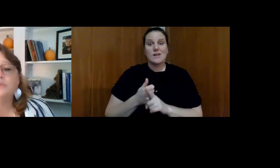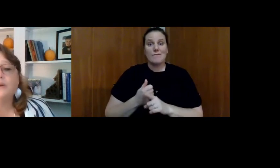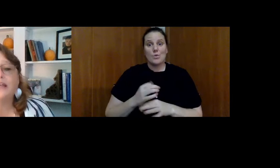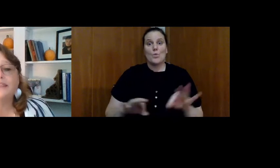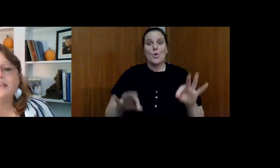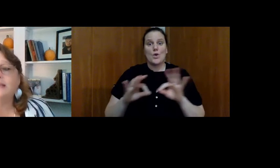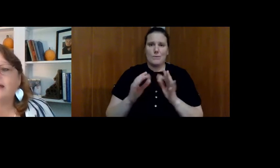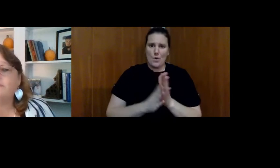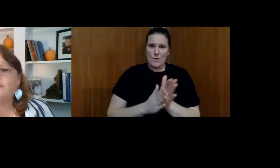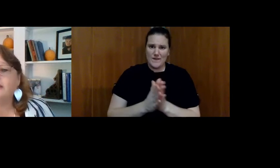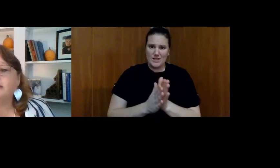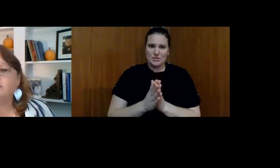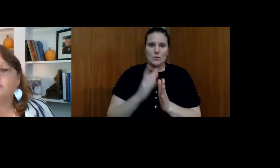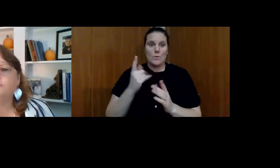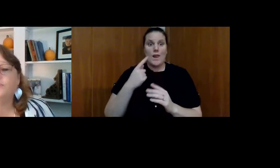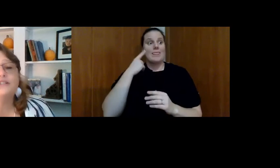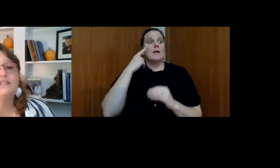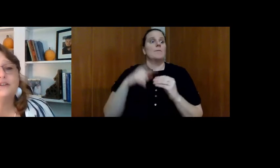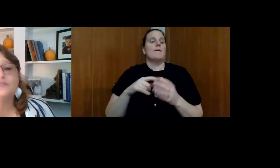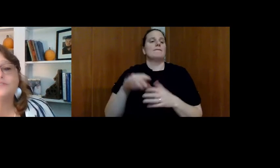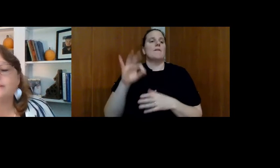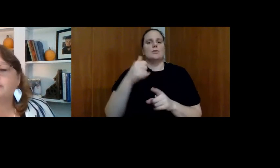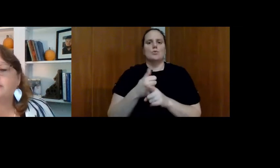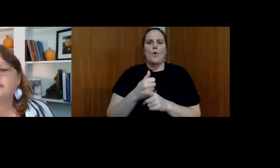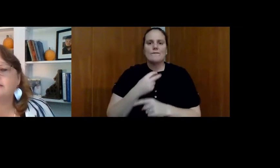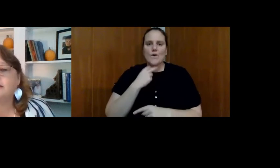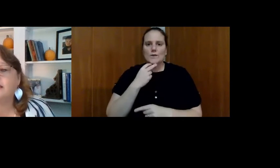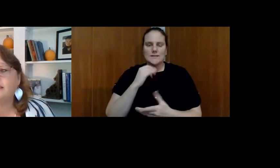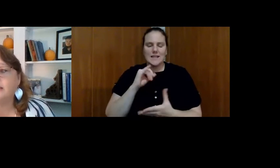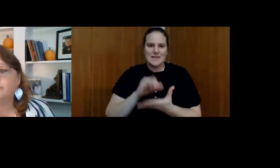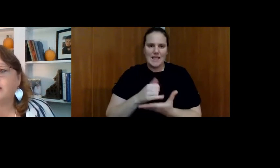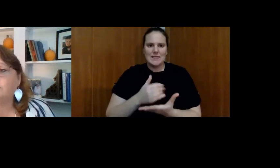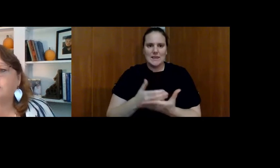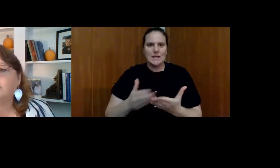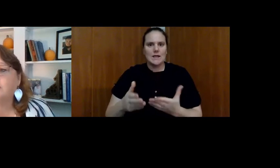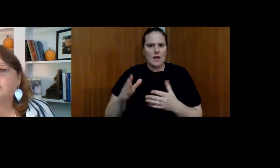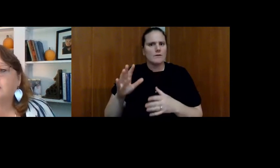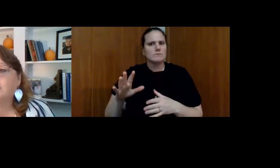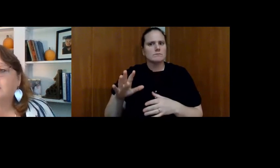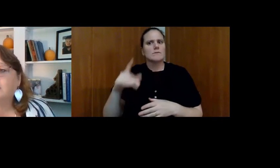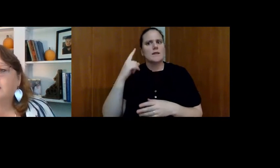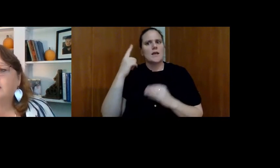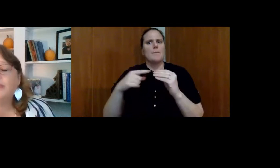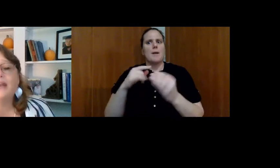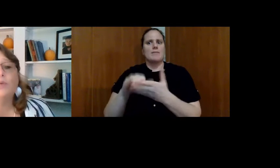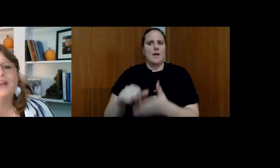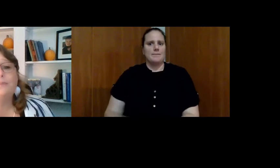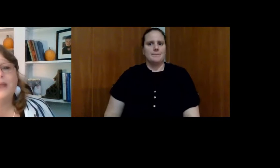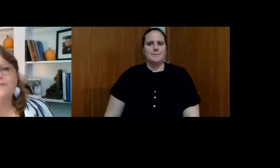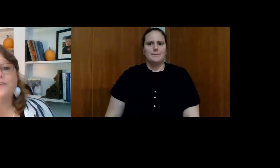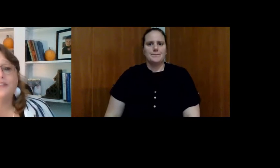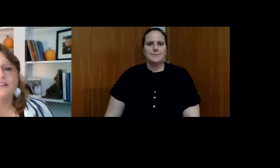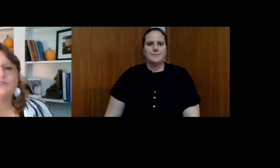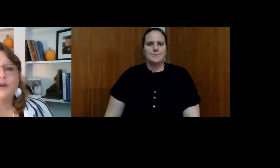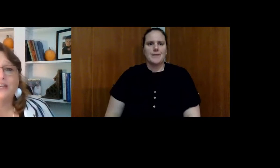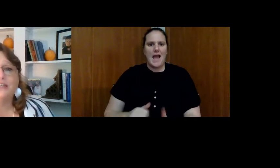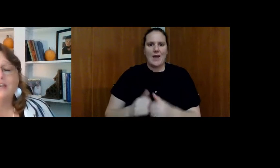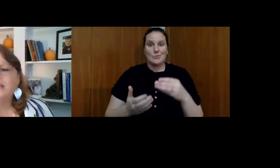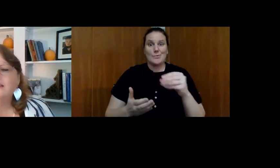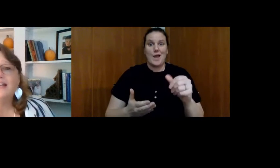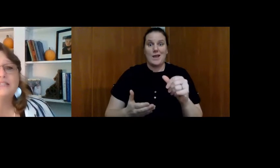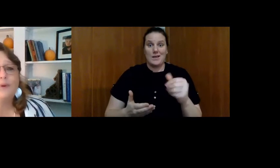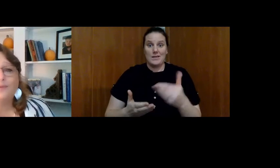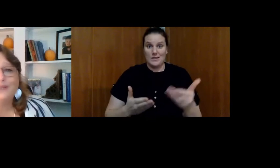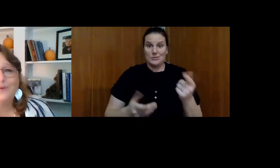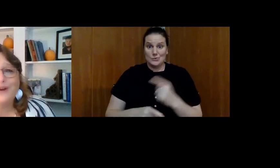motivation. When I think about finding your own voice, those are some of the things that I think about. And a way to pay for things, right?